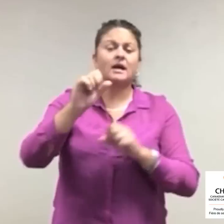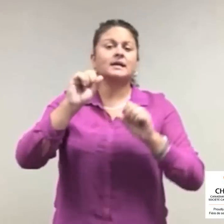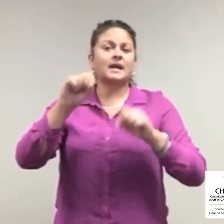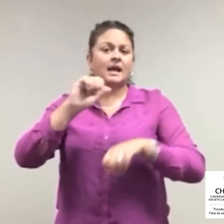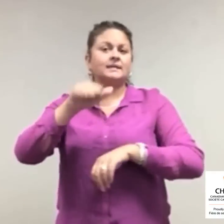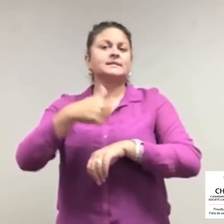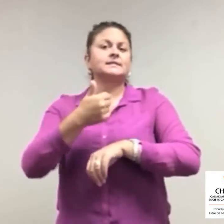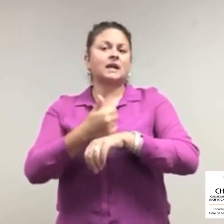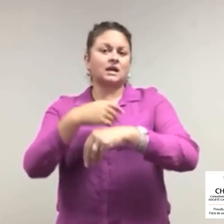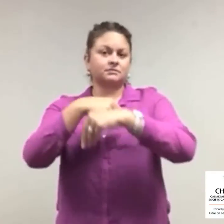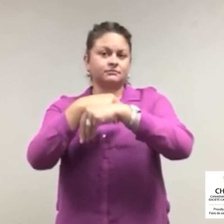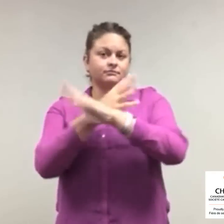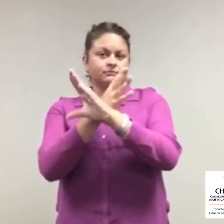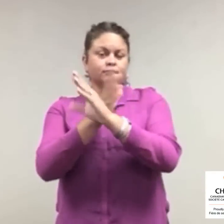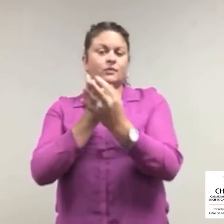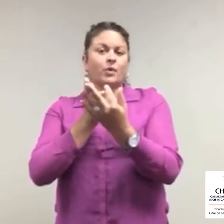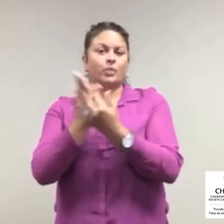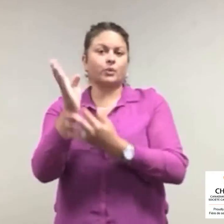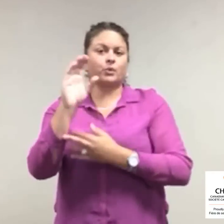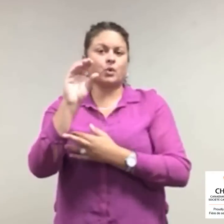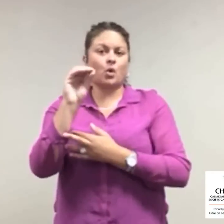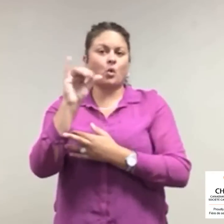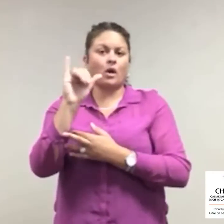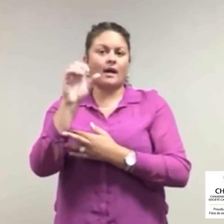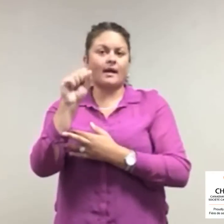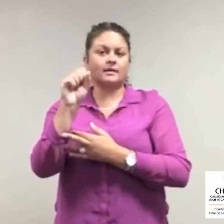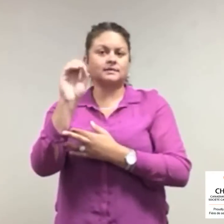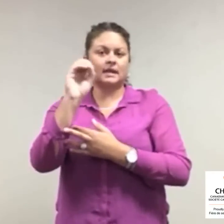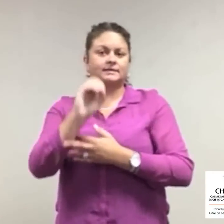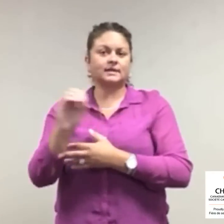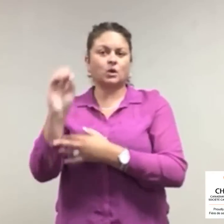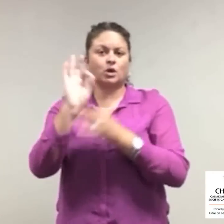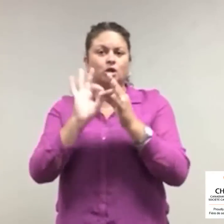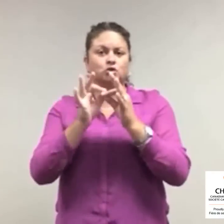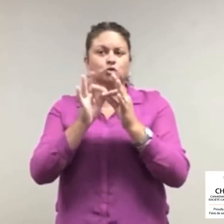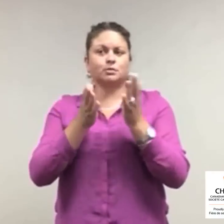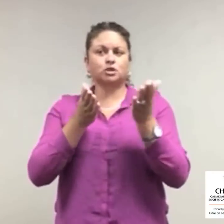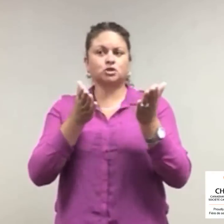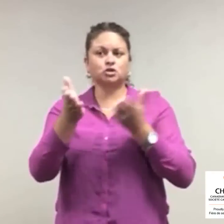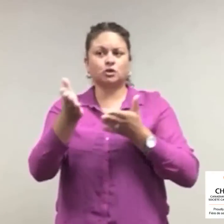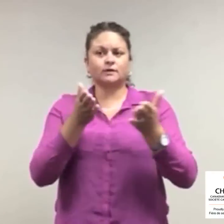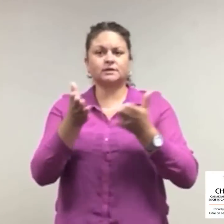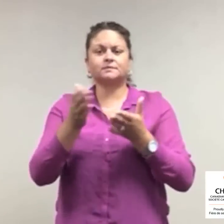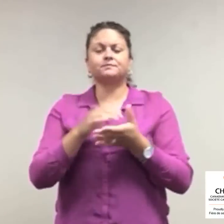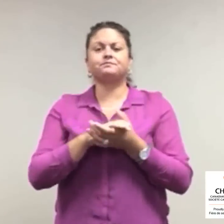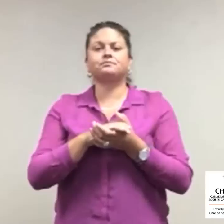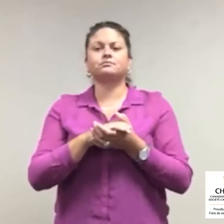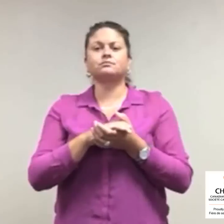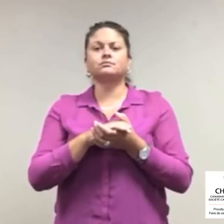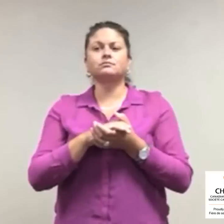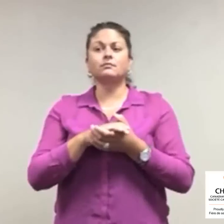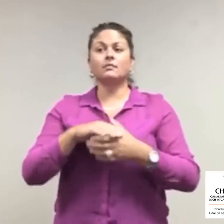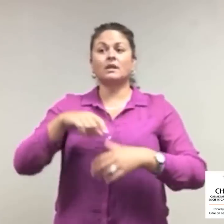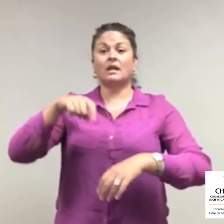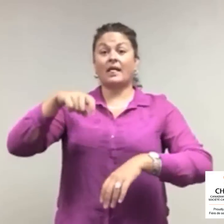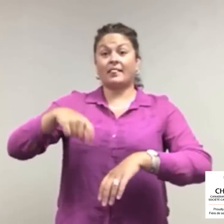If it is too far for you to go for a meeting like that, they will set something up remotely for you using Ontario